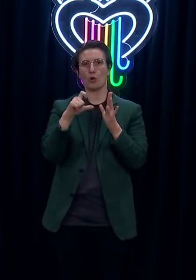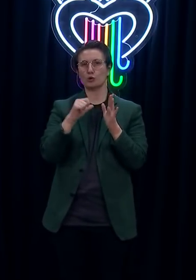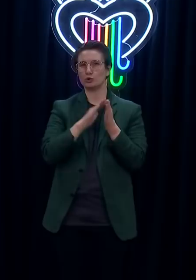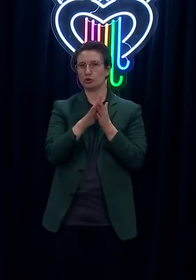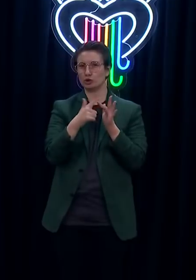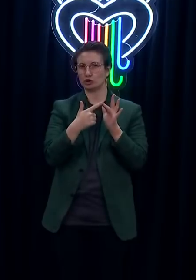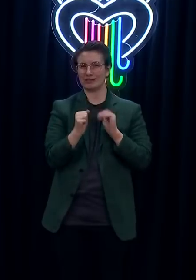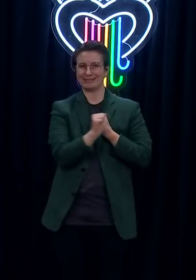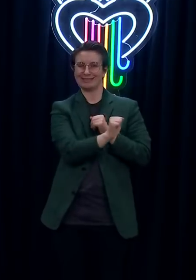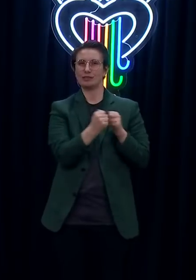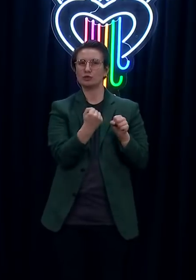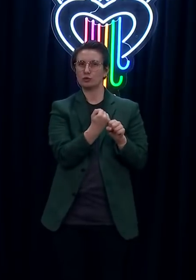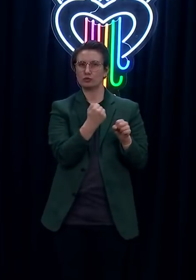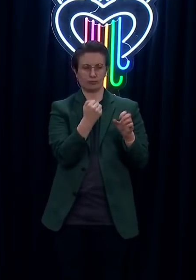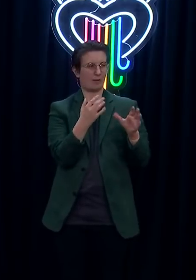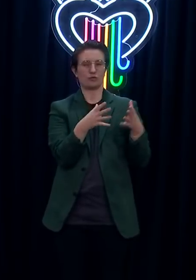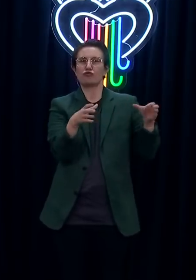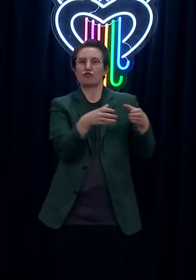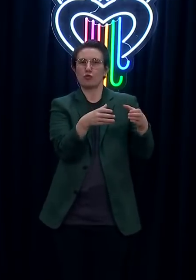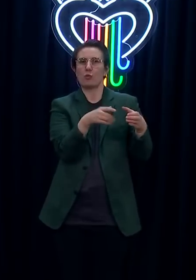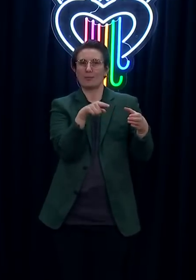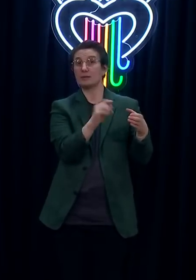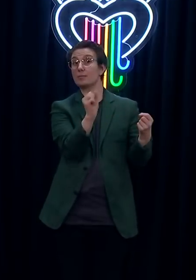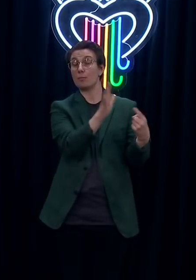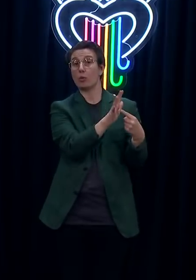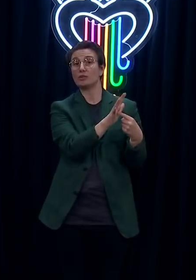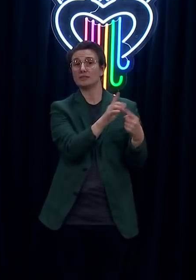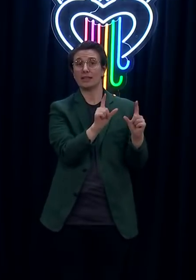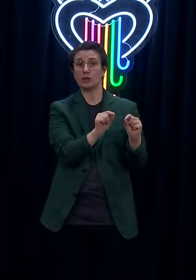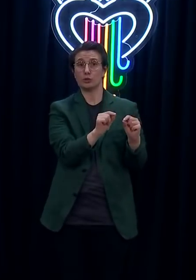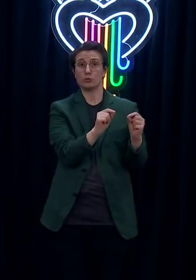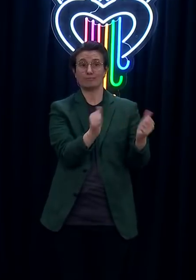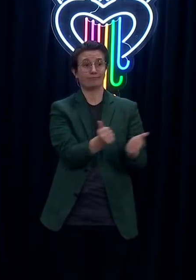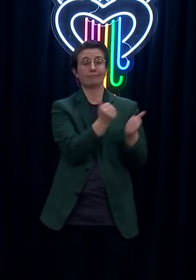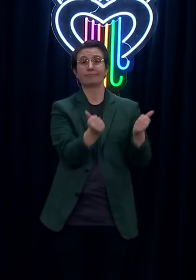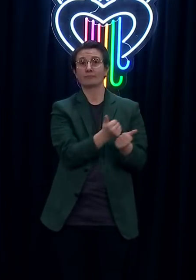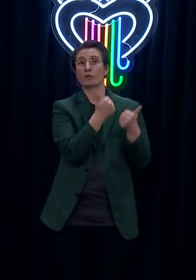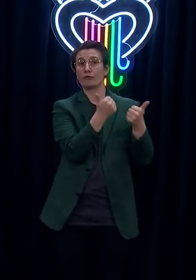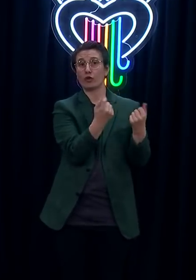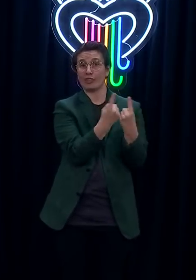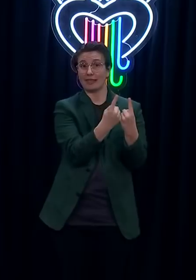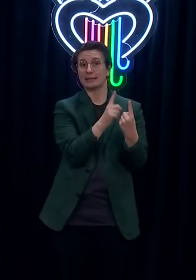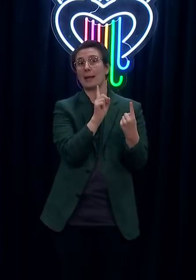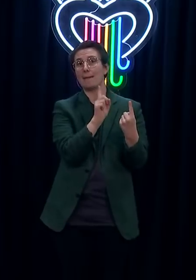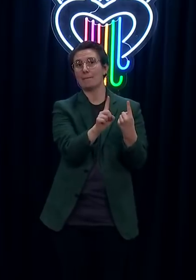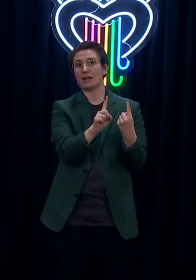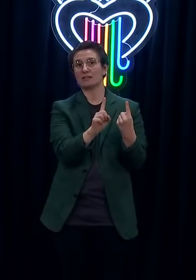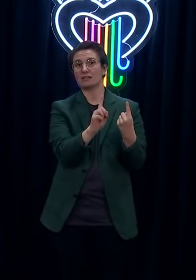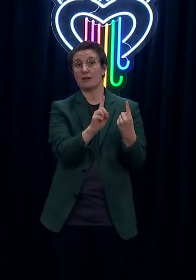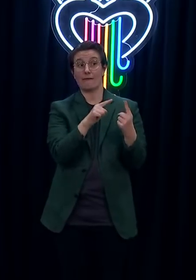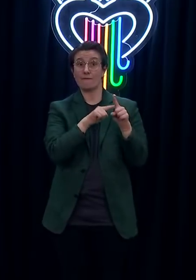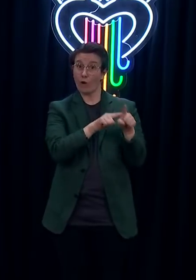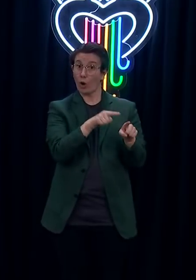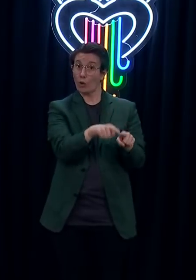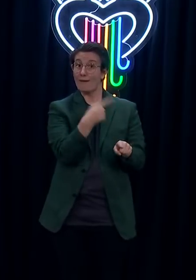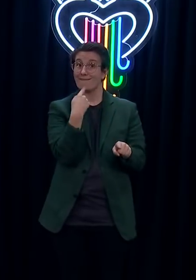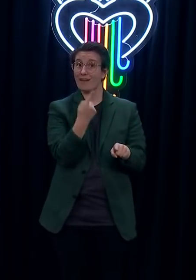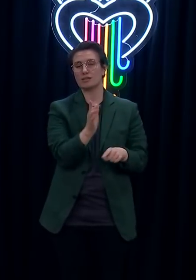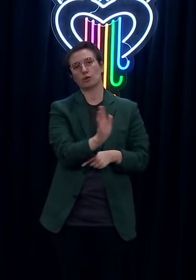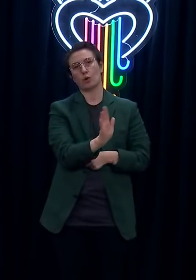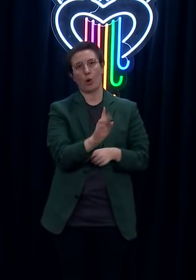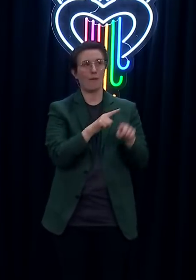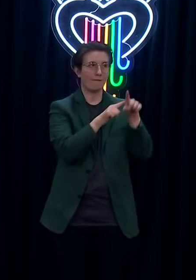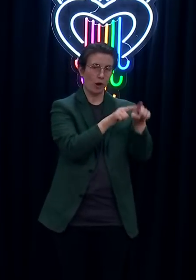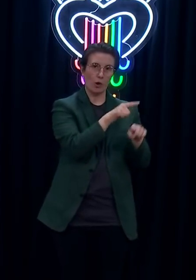asking whether or not there's something specific to this point of the outbreak, that's the public health advice because that is constantly... Brian Roach's group was billed as a real-time